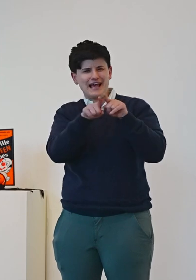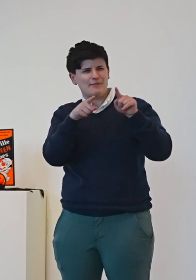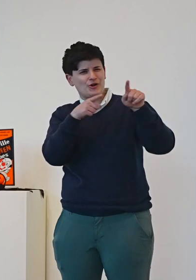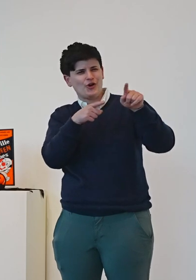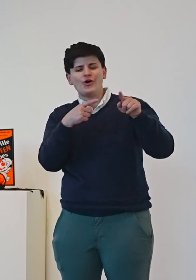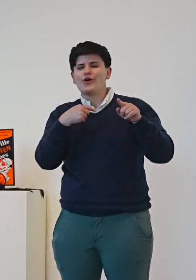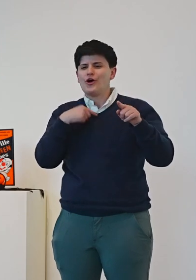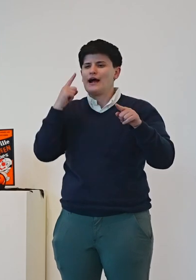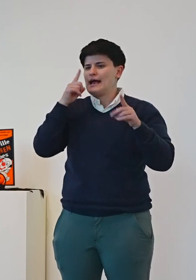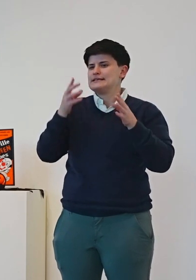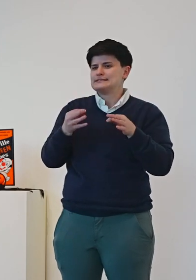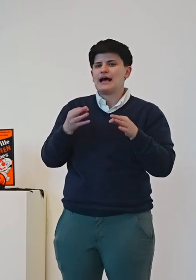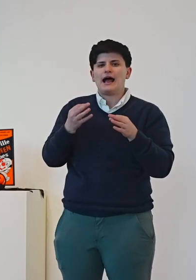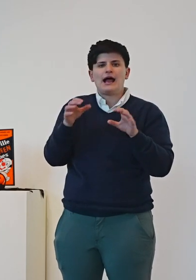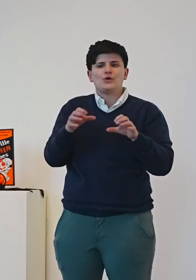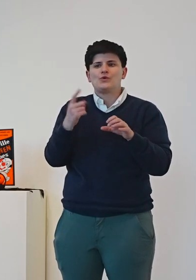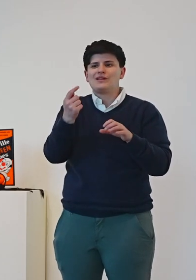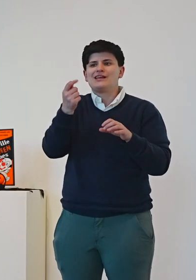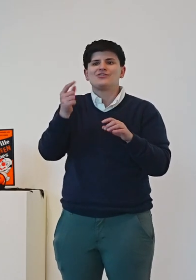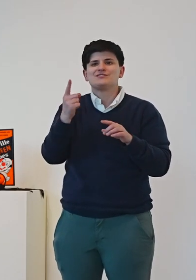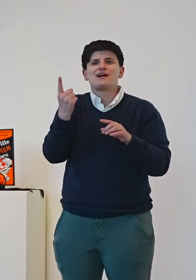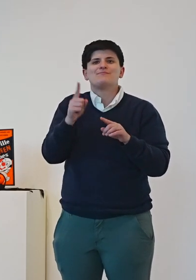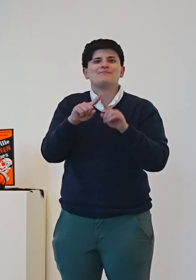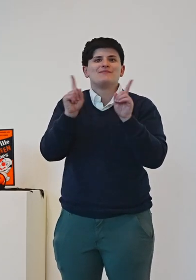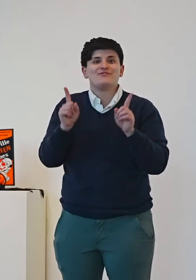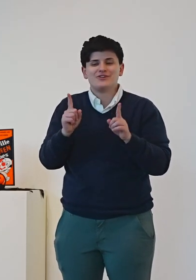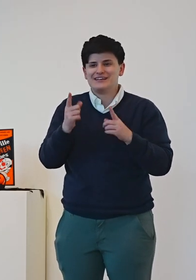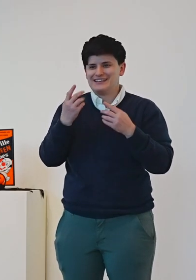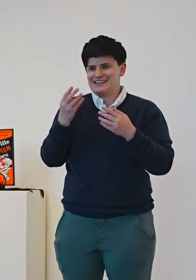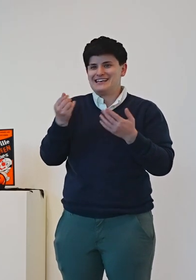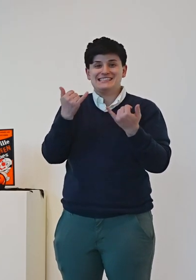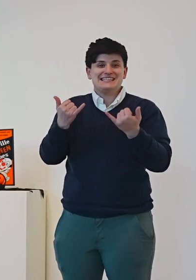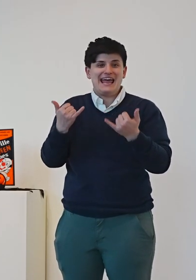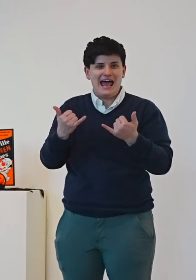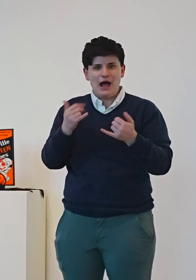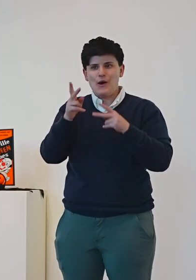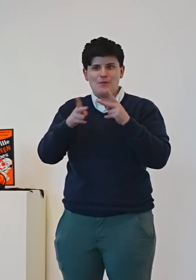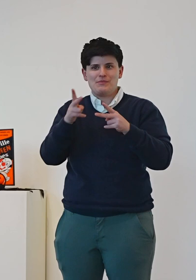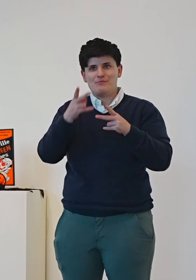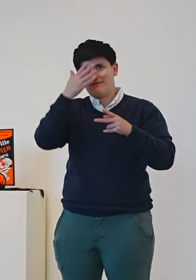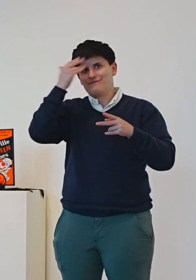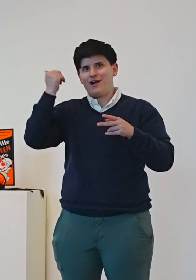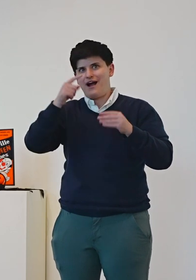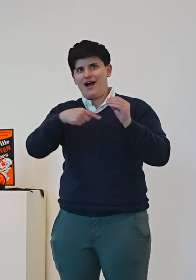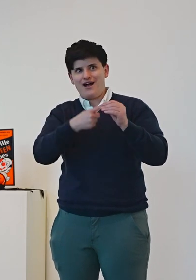I think people have forgotten about it enough so that I can take it over now